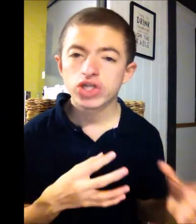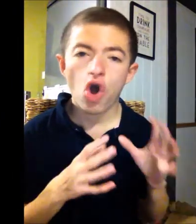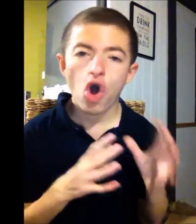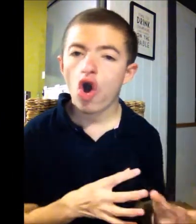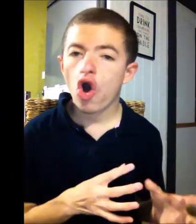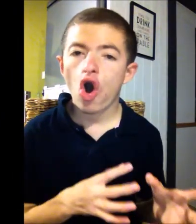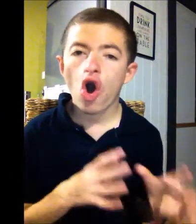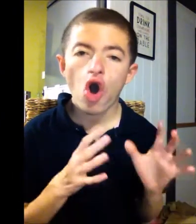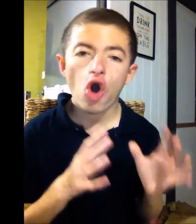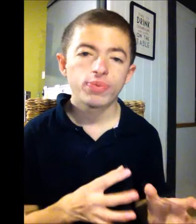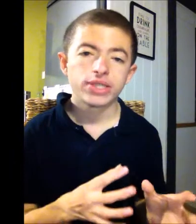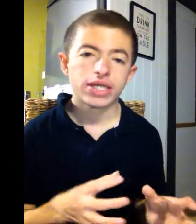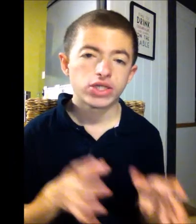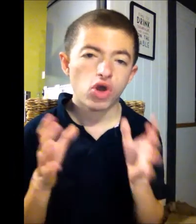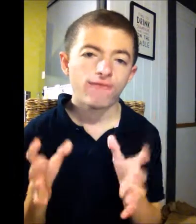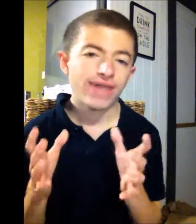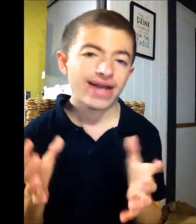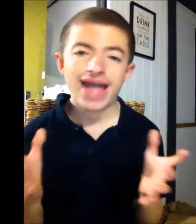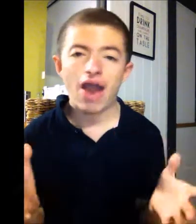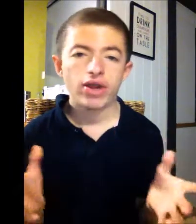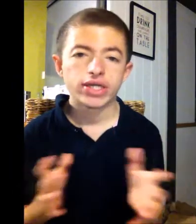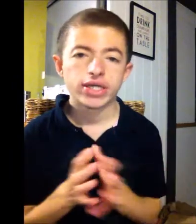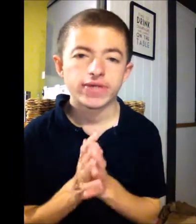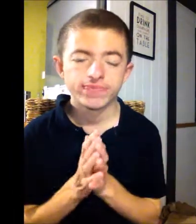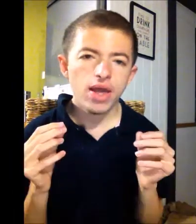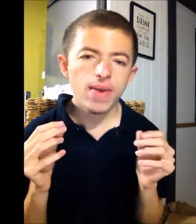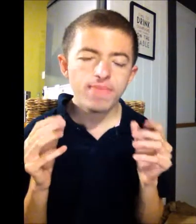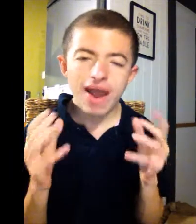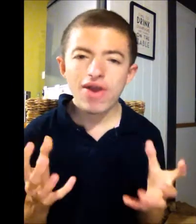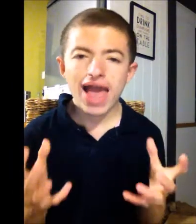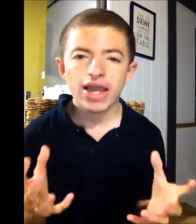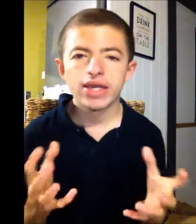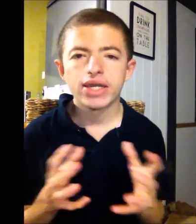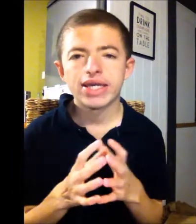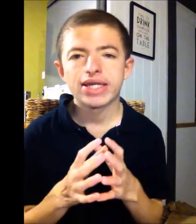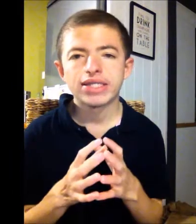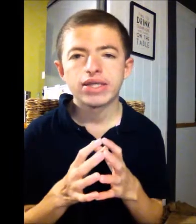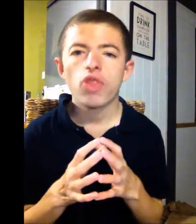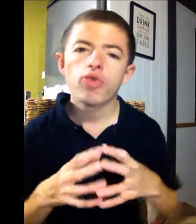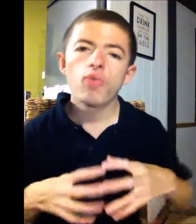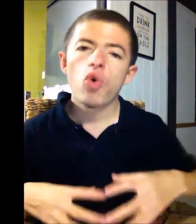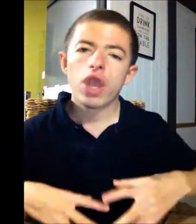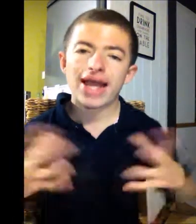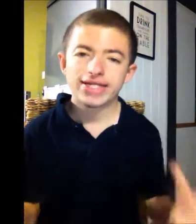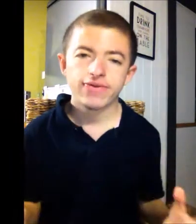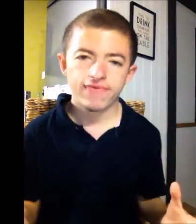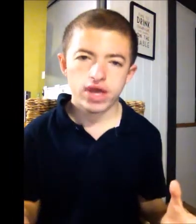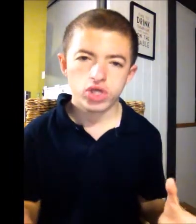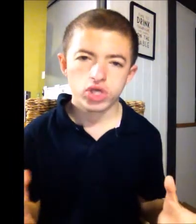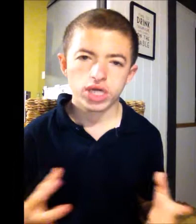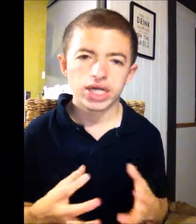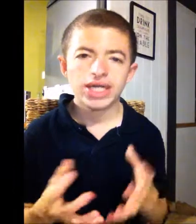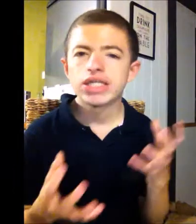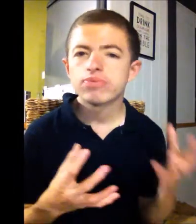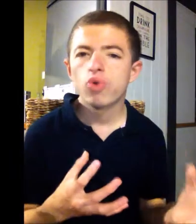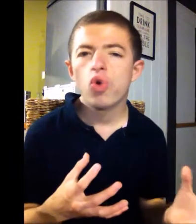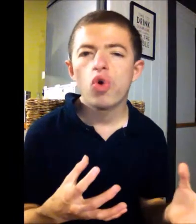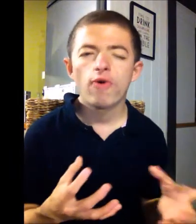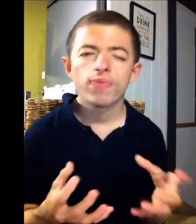opposite of that character. Barry Allen is the more lighter version. He's more of